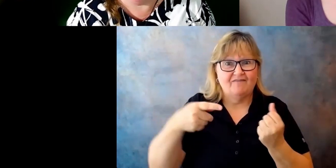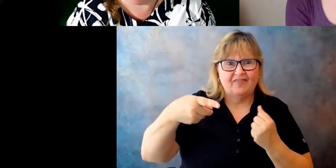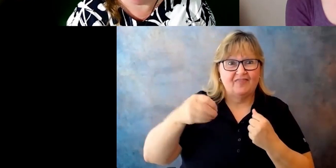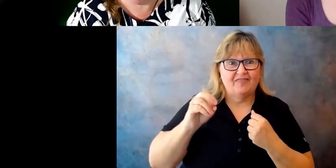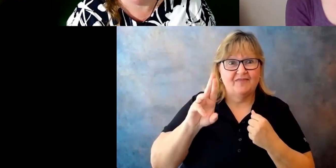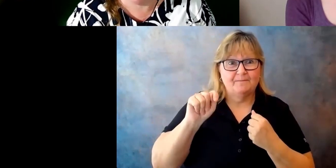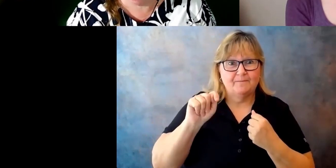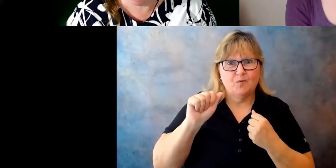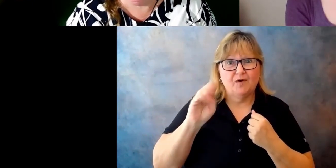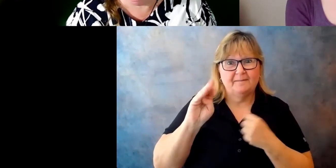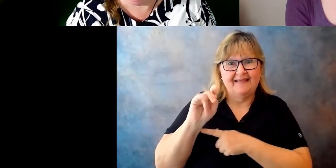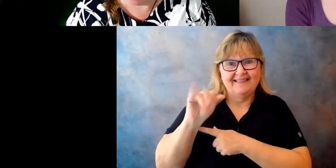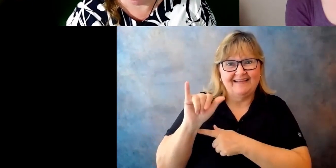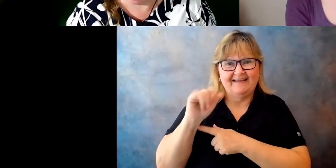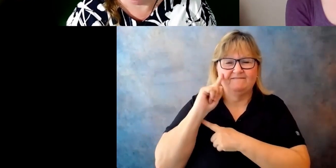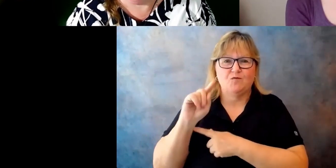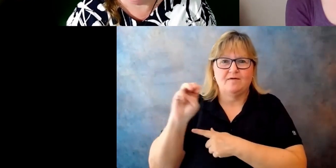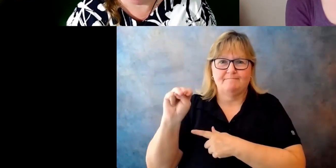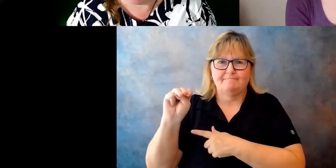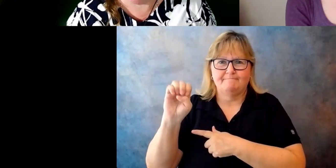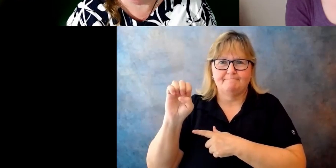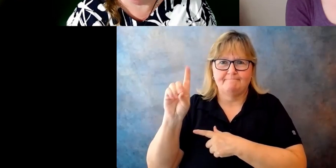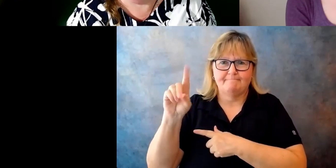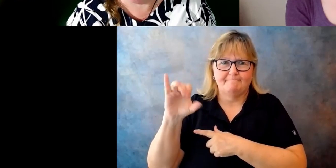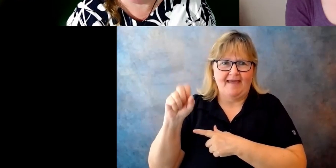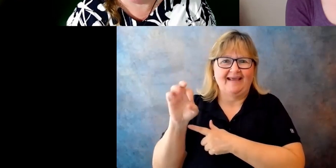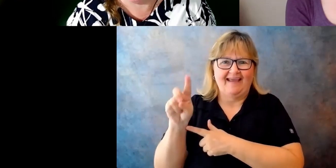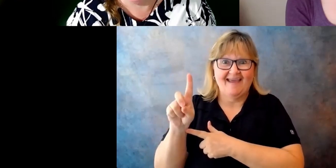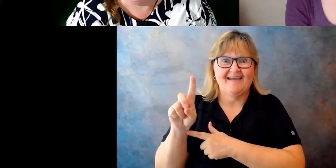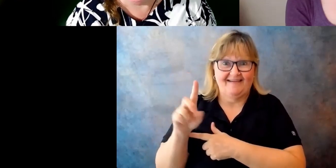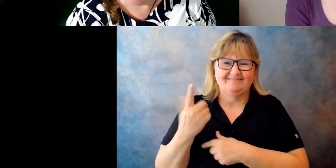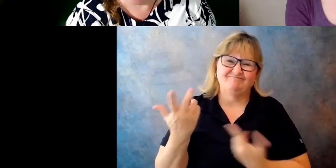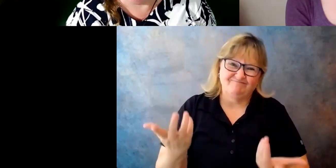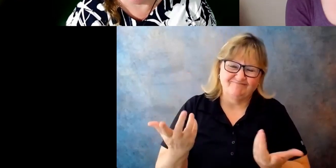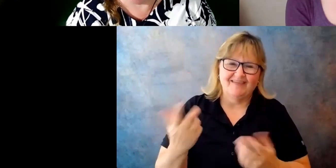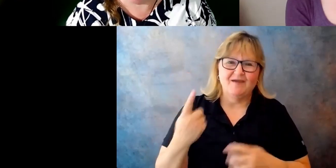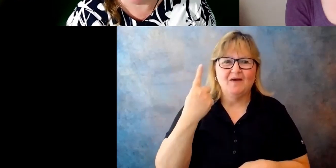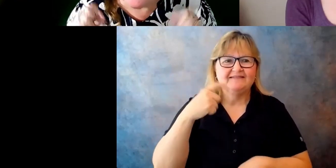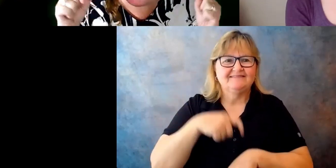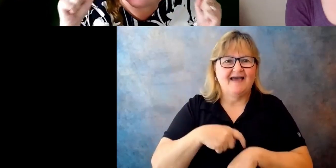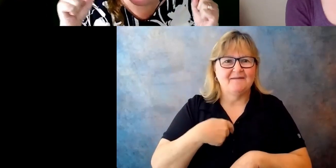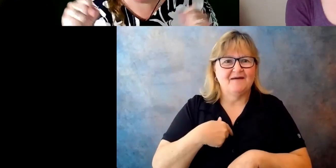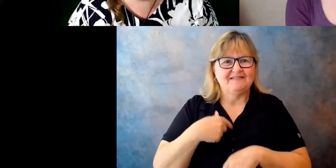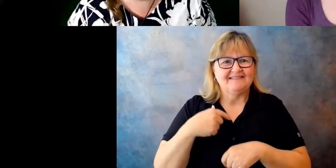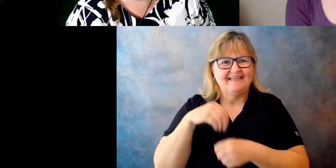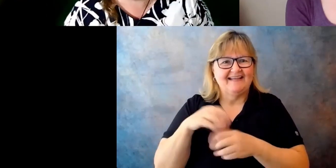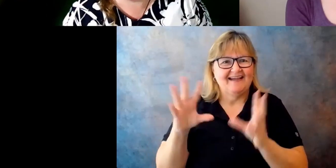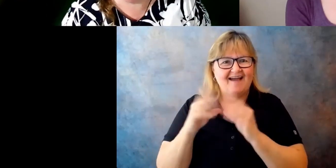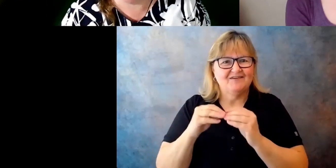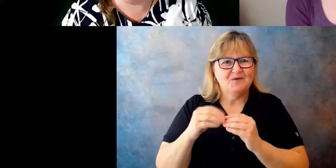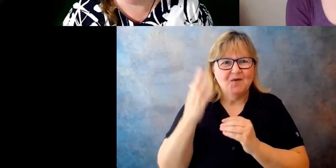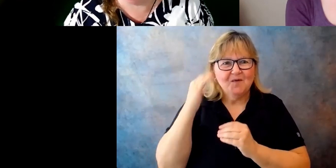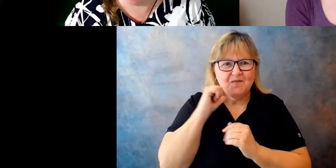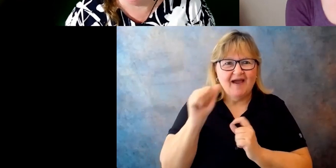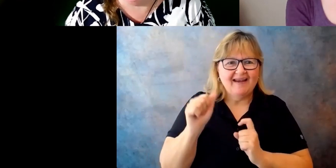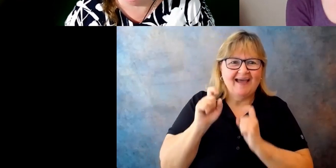Medicaid. And one time I was at a conference and, and I brought up, you know, let's give military families